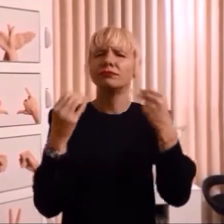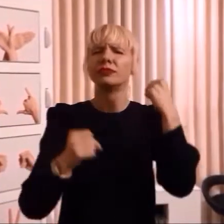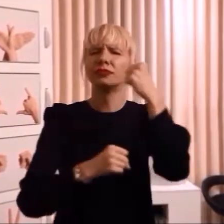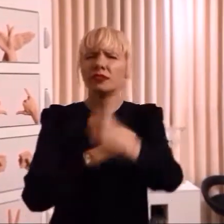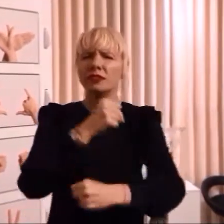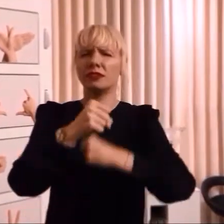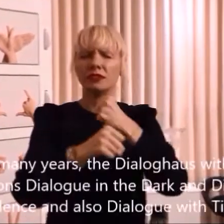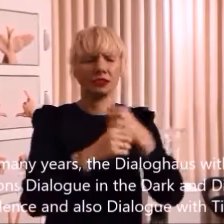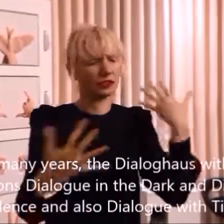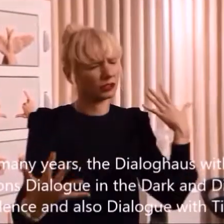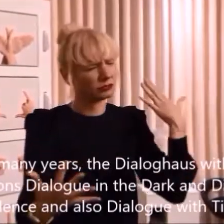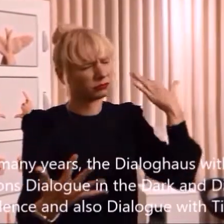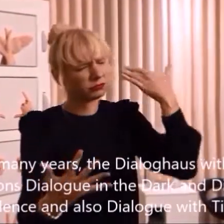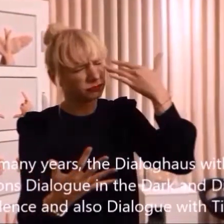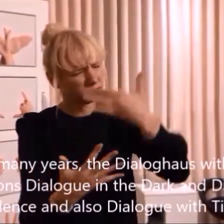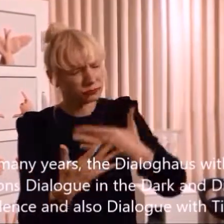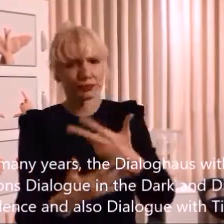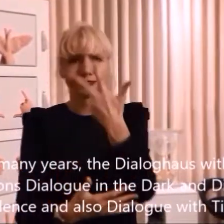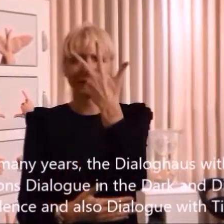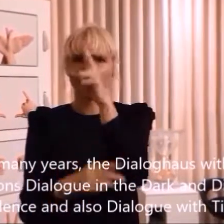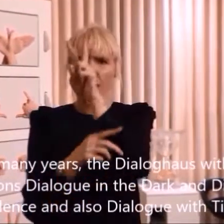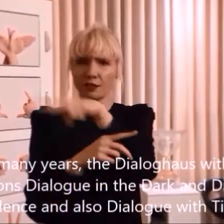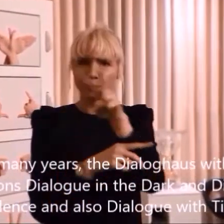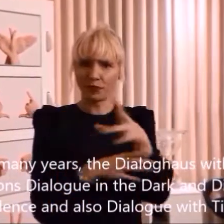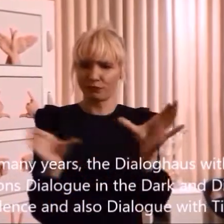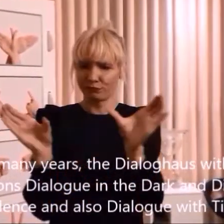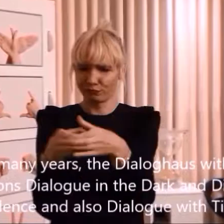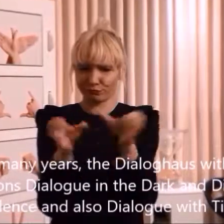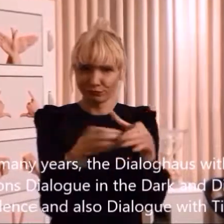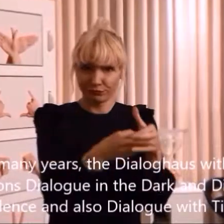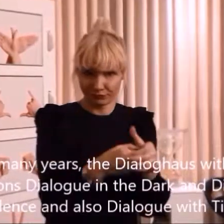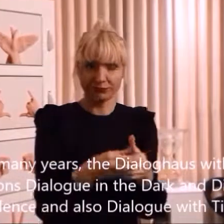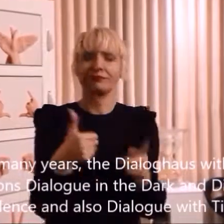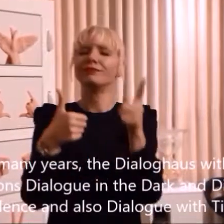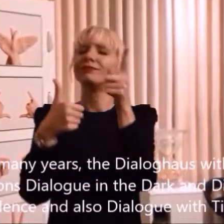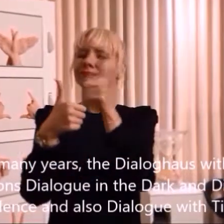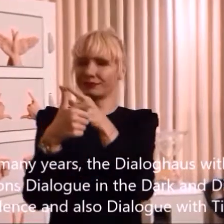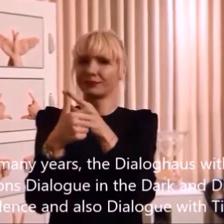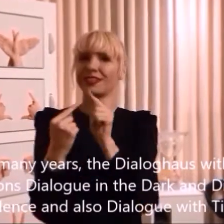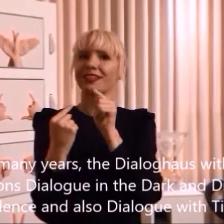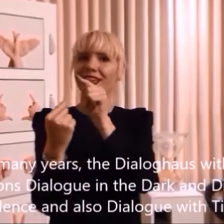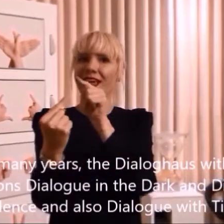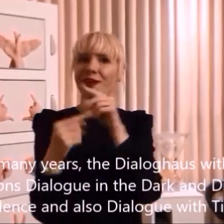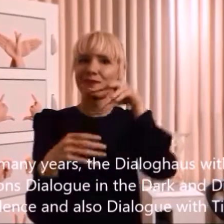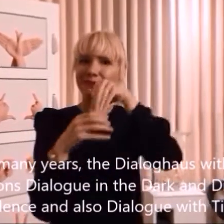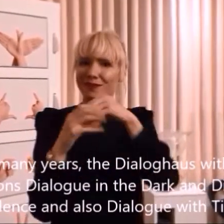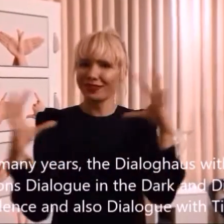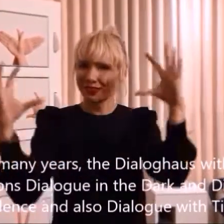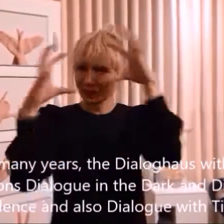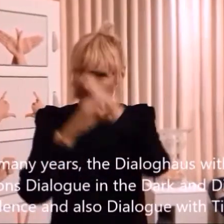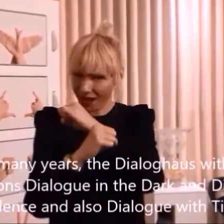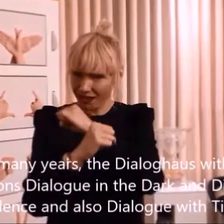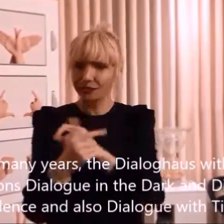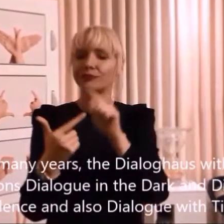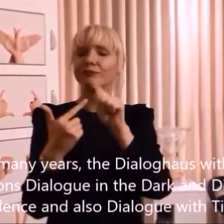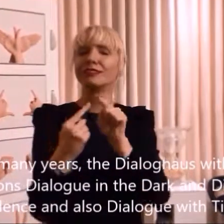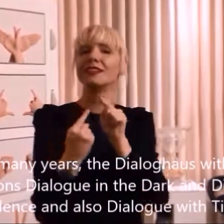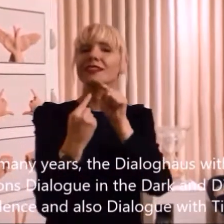Over many years, the Dialogue House with its three exhibitions, Dialogue in the Dark and